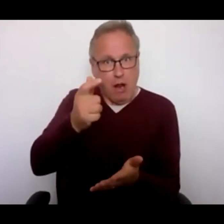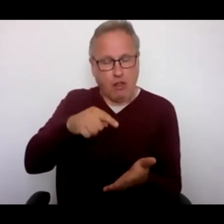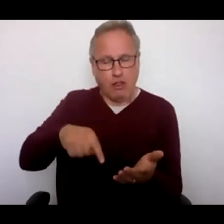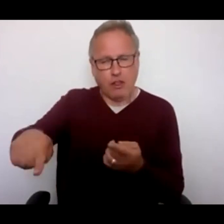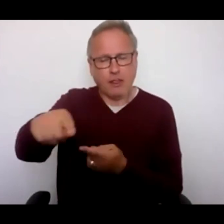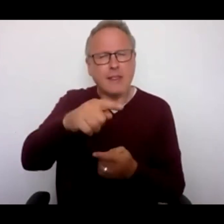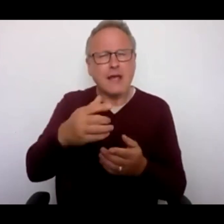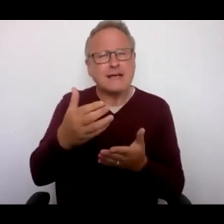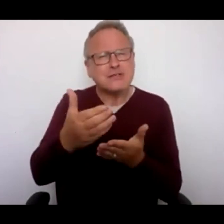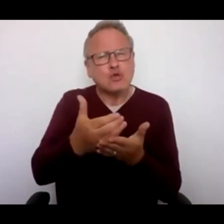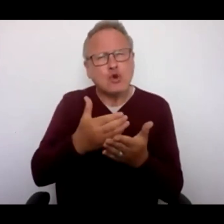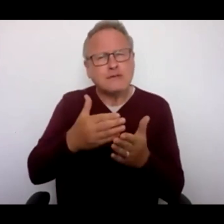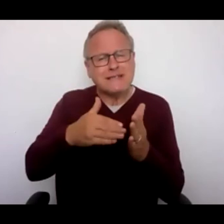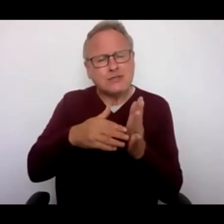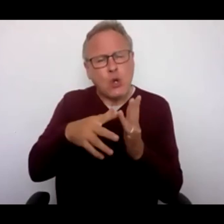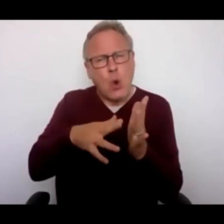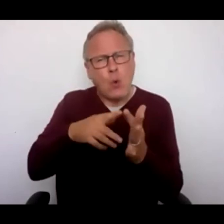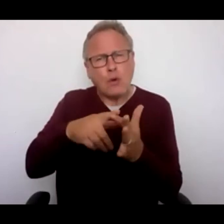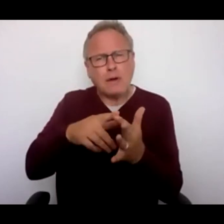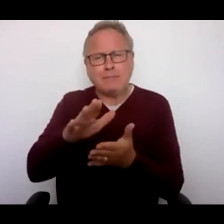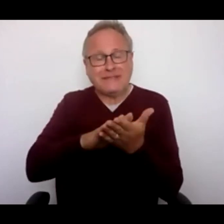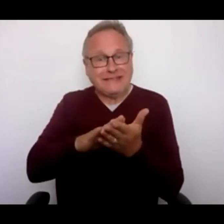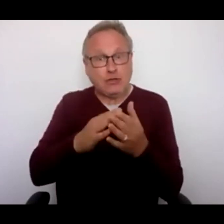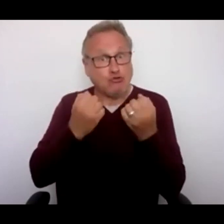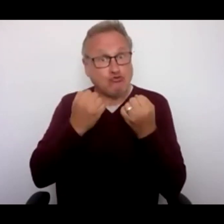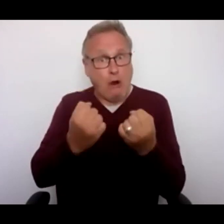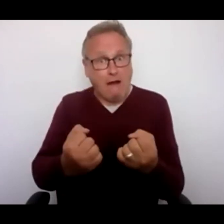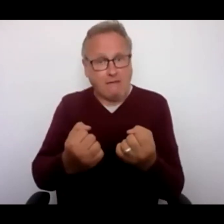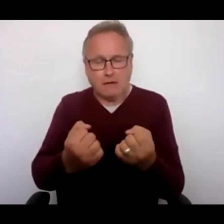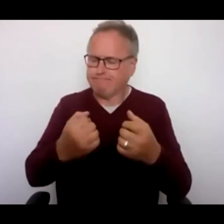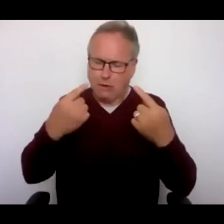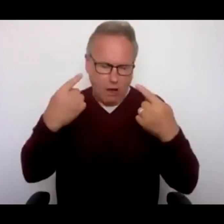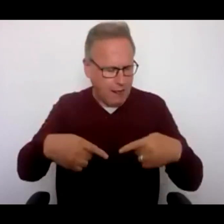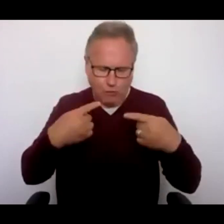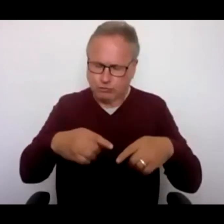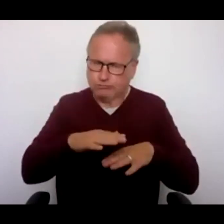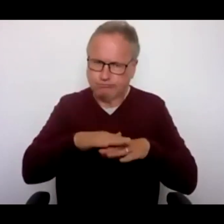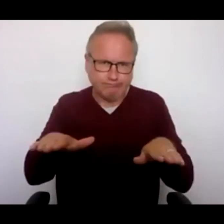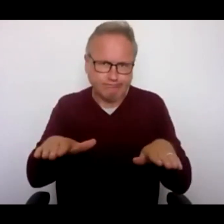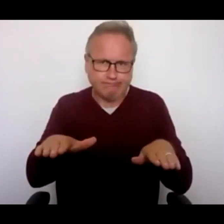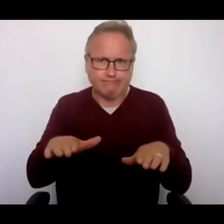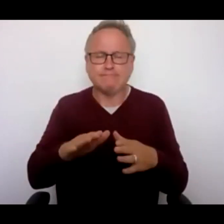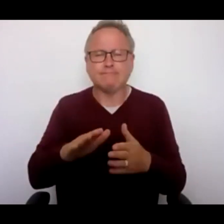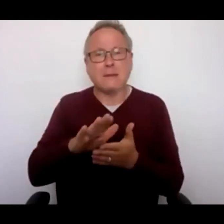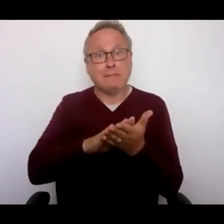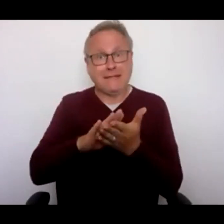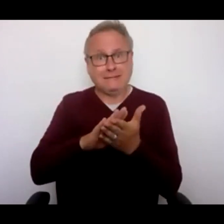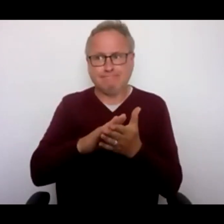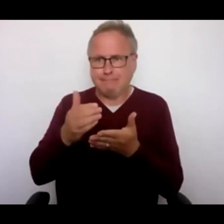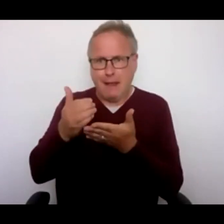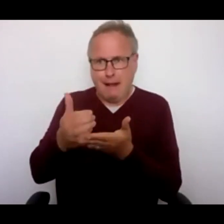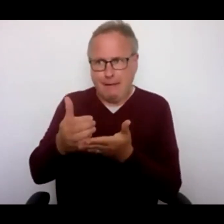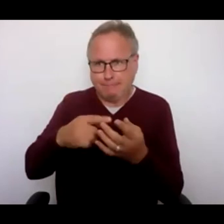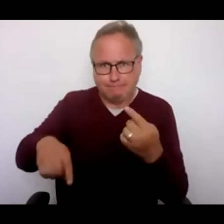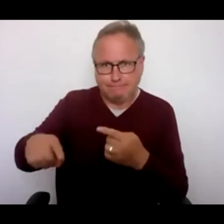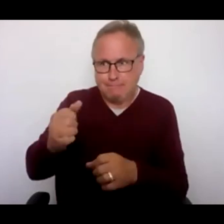an area where driving is not allowed. This is to help keep everyone safe from terrorism.